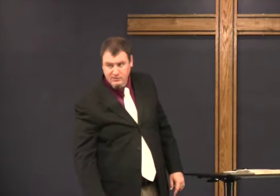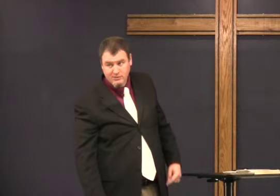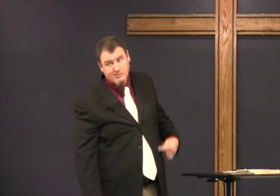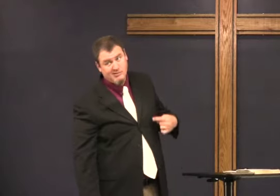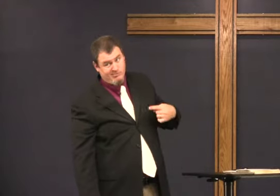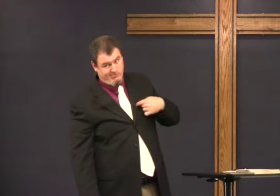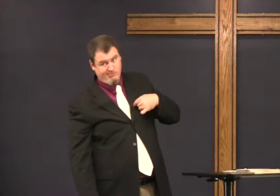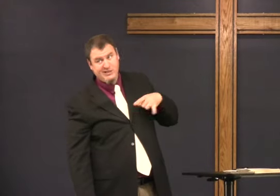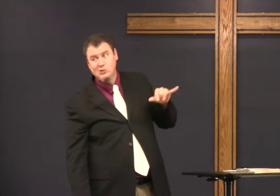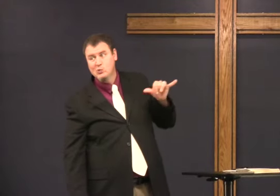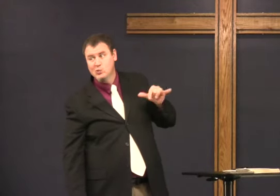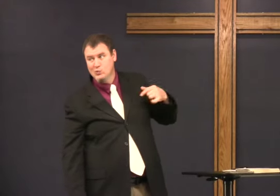this is how